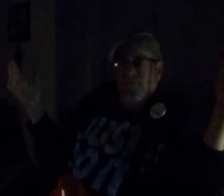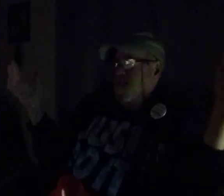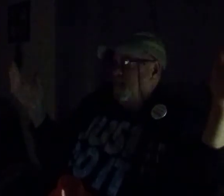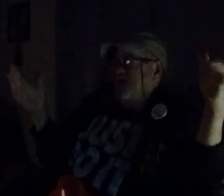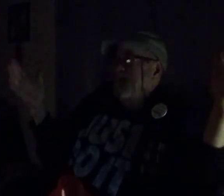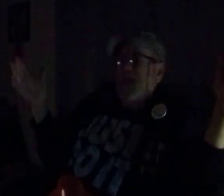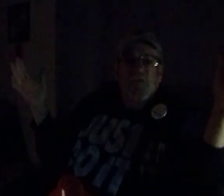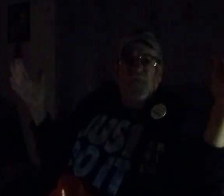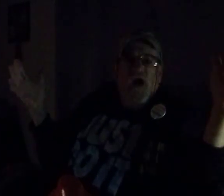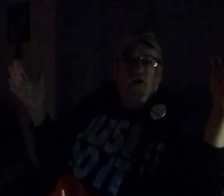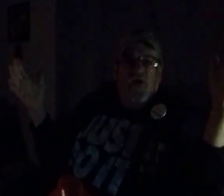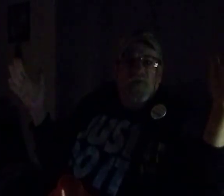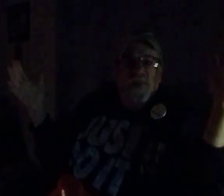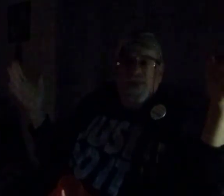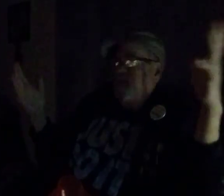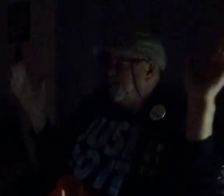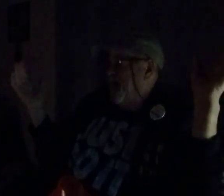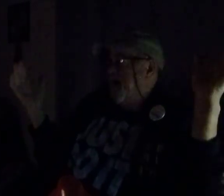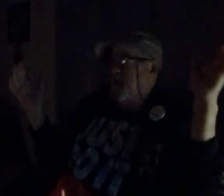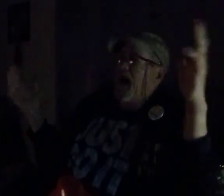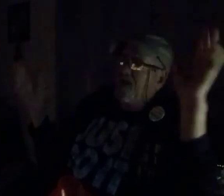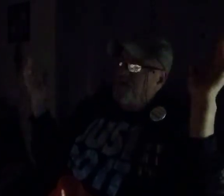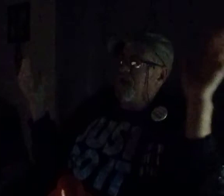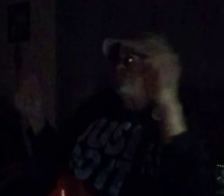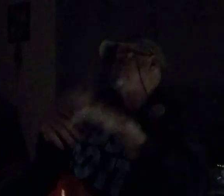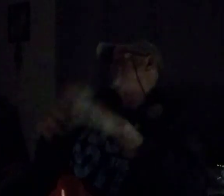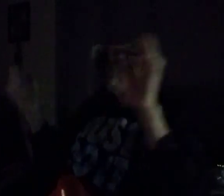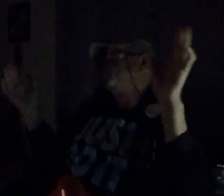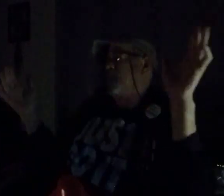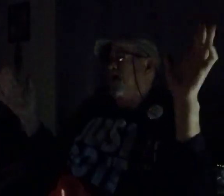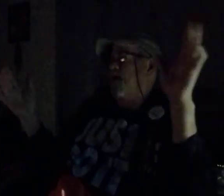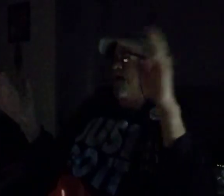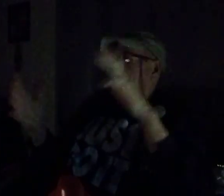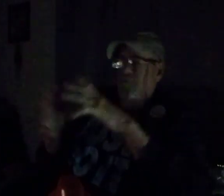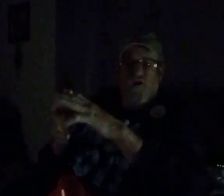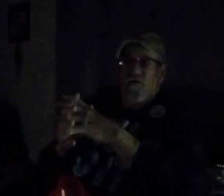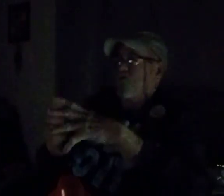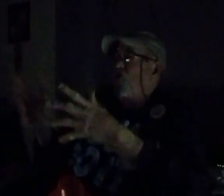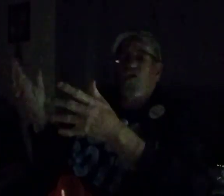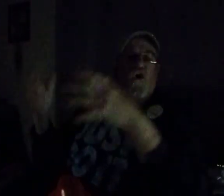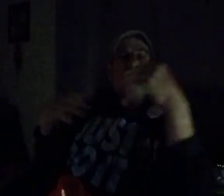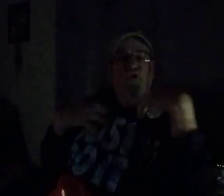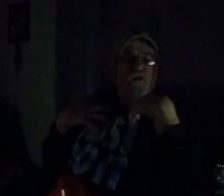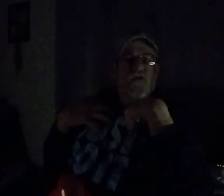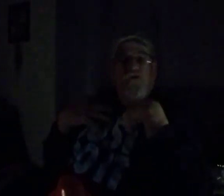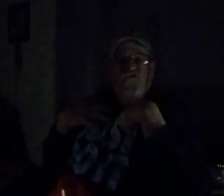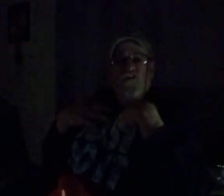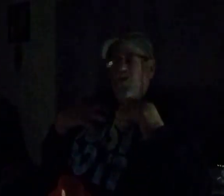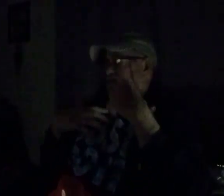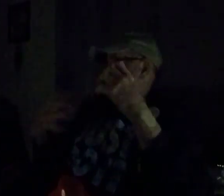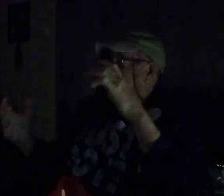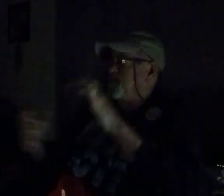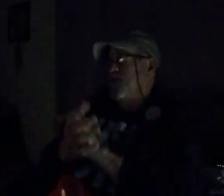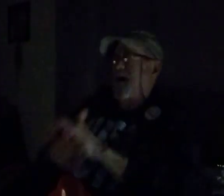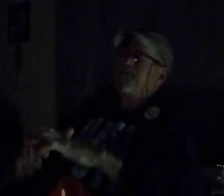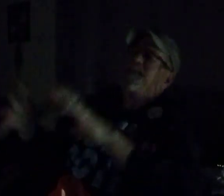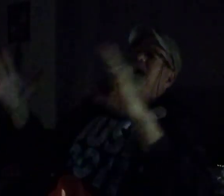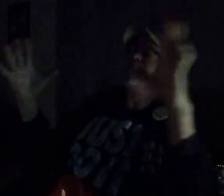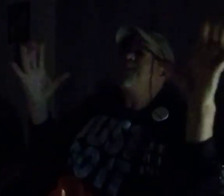I said I'm a blogger. And, I think, I'm a, court appointed journalist. But, you know, I mean, this